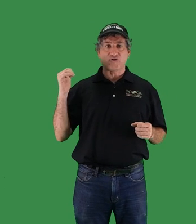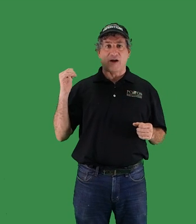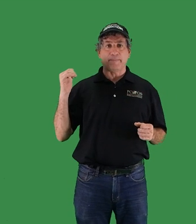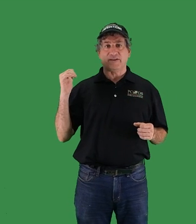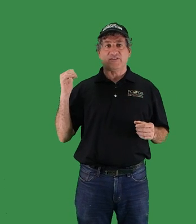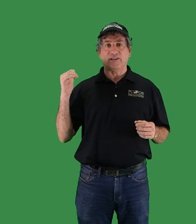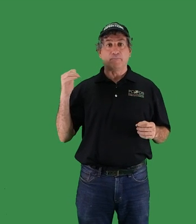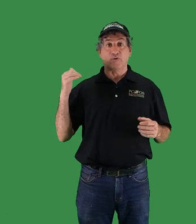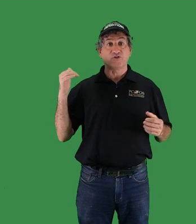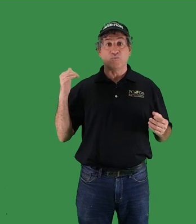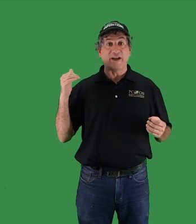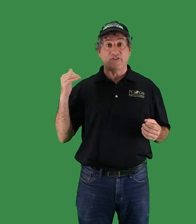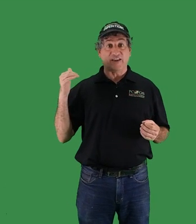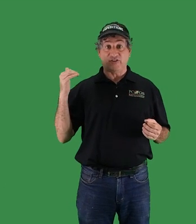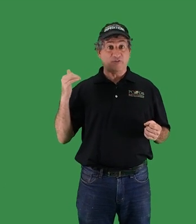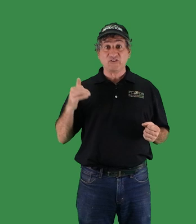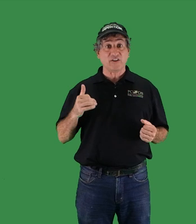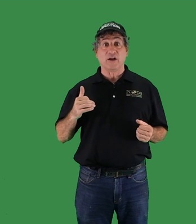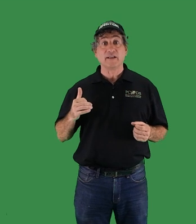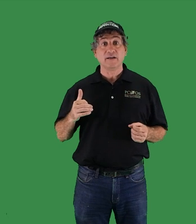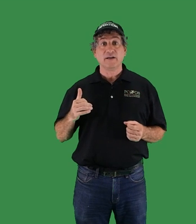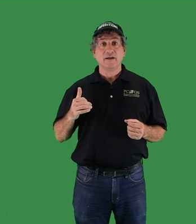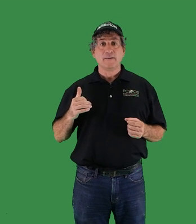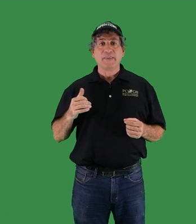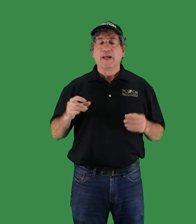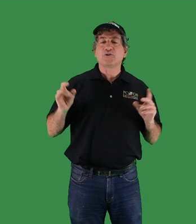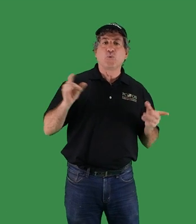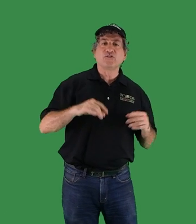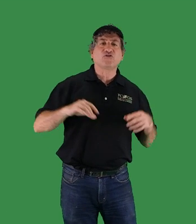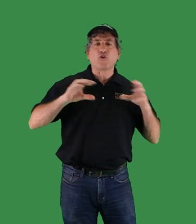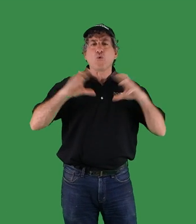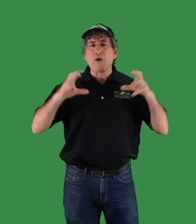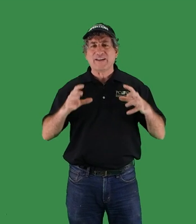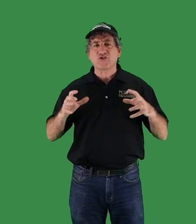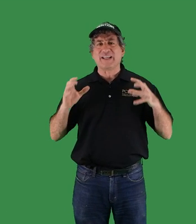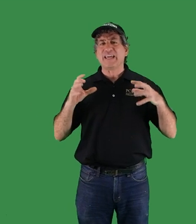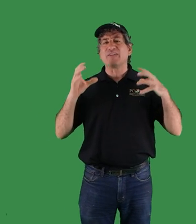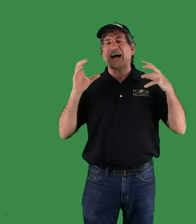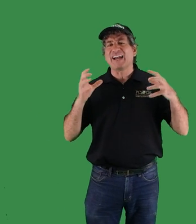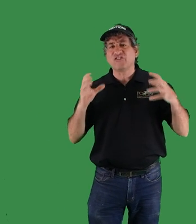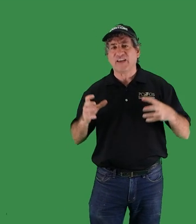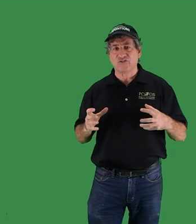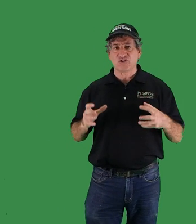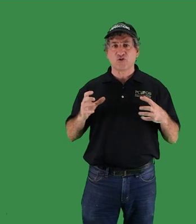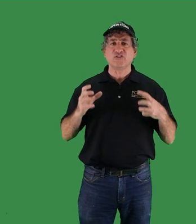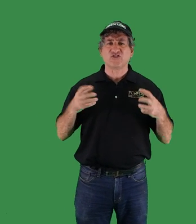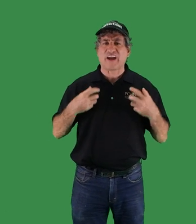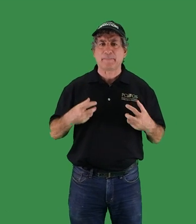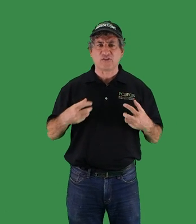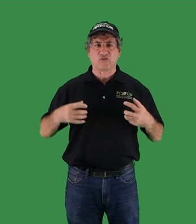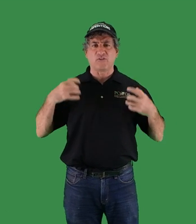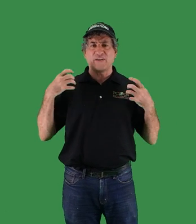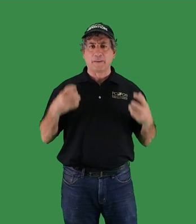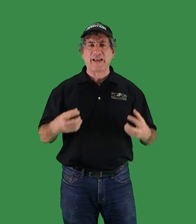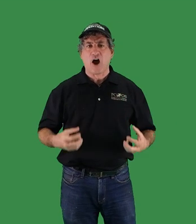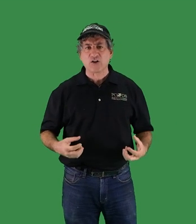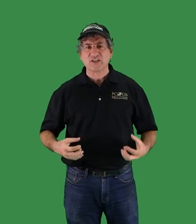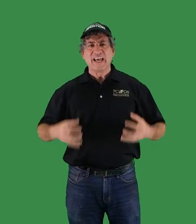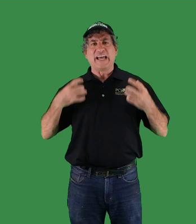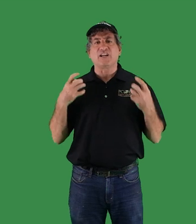the tropics like the birds and whales they subsisted on. It was once so rich that even ice ages couldn't stop us from developing art and